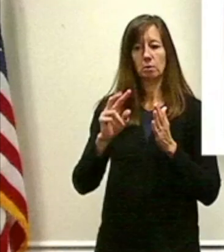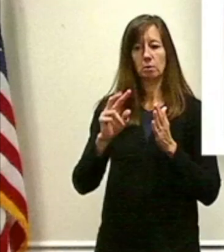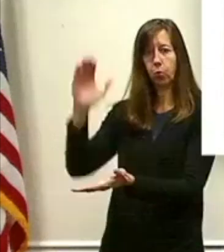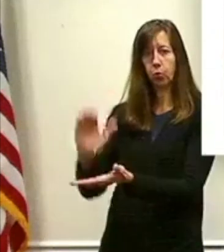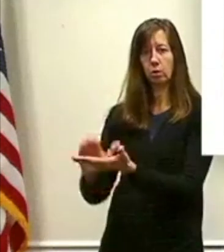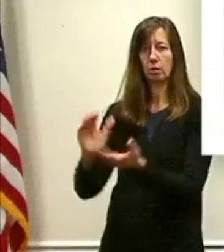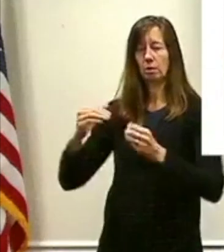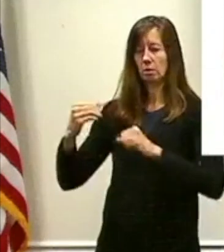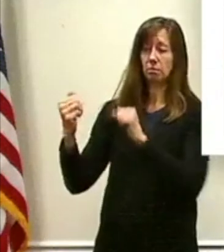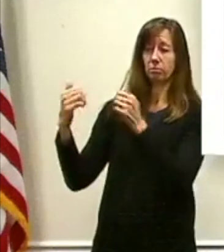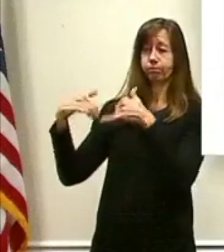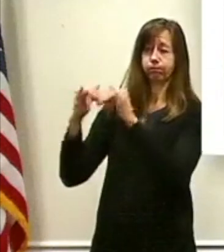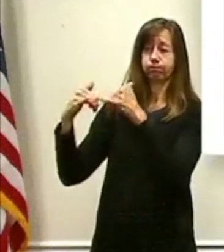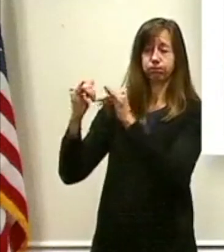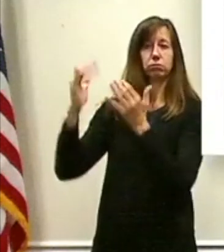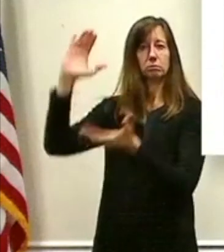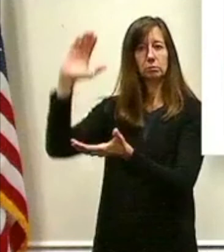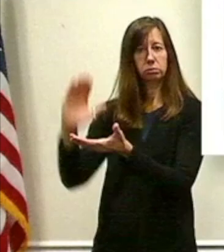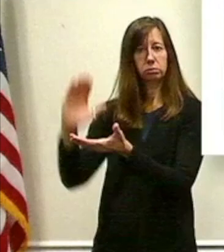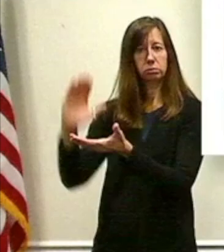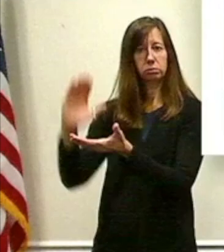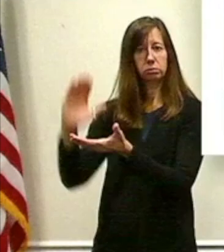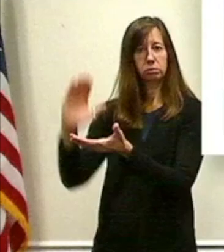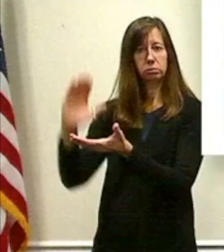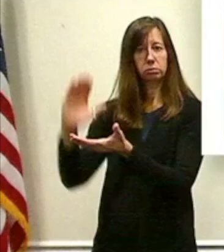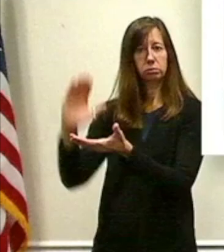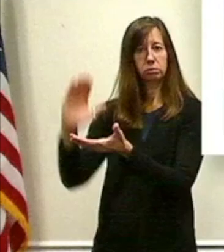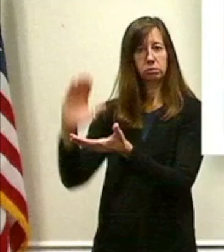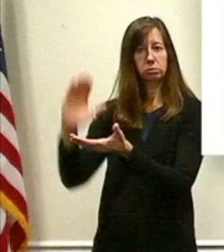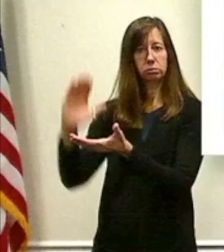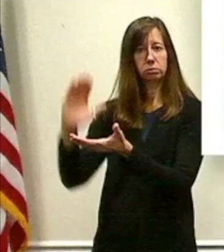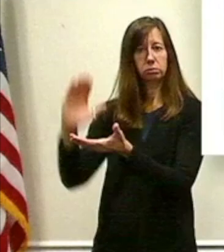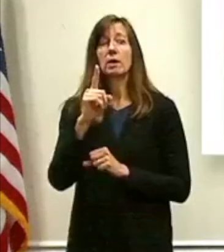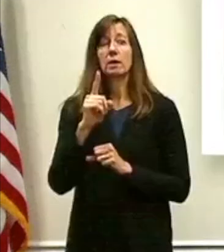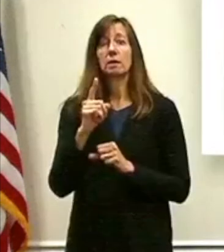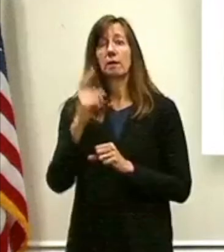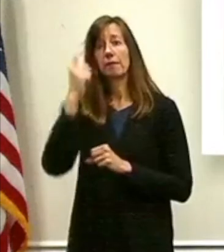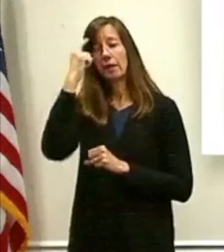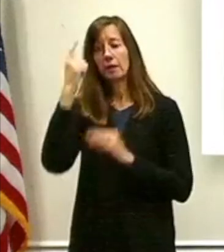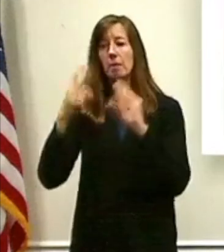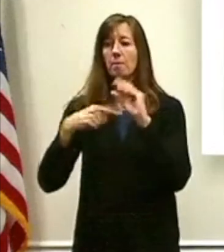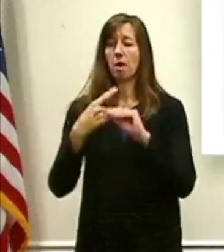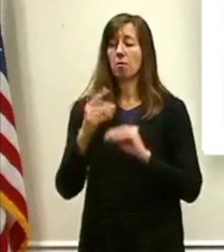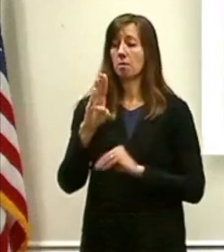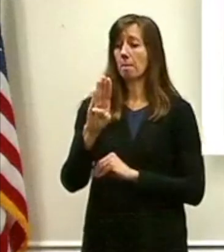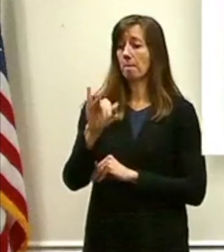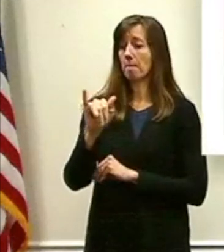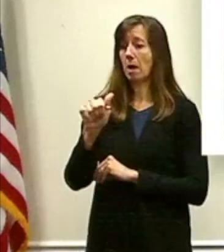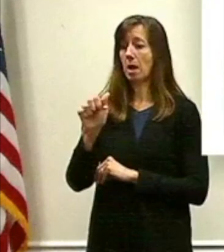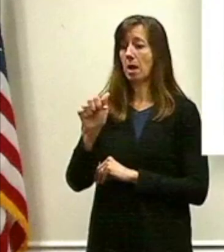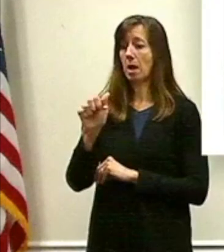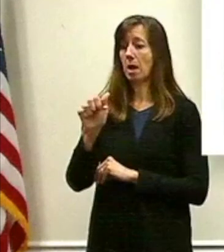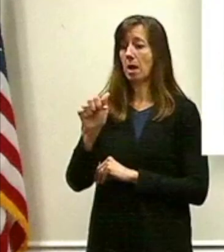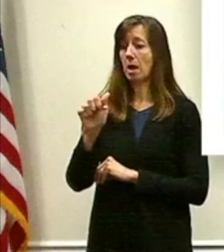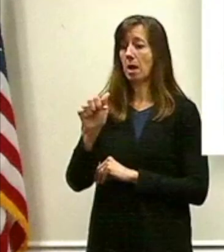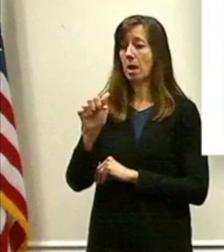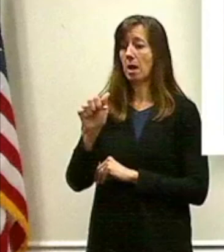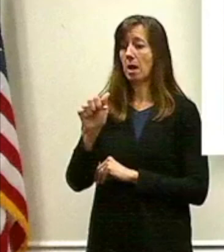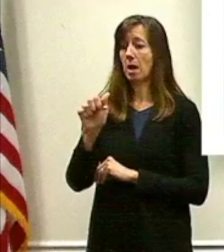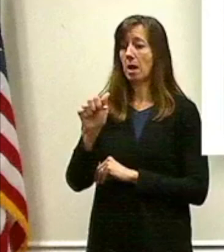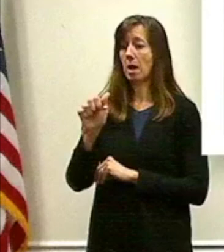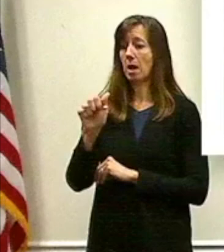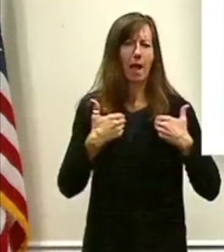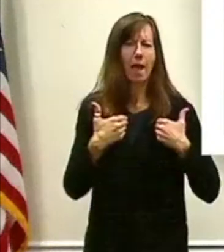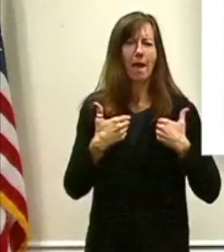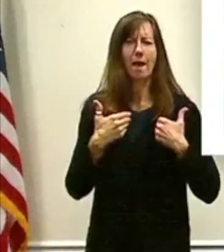-biased approach to every individual, and again, this is, we all have some form of prejudice to address ourselves.